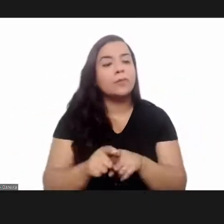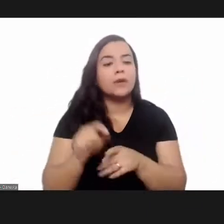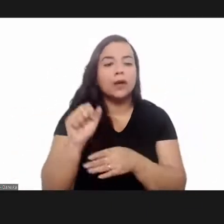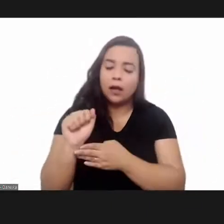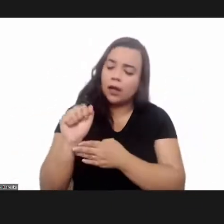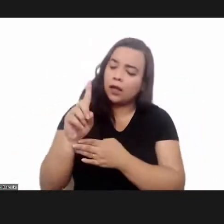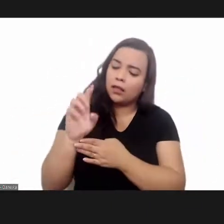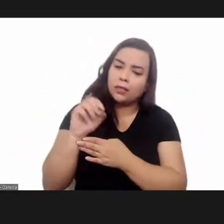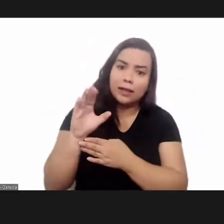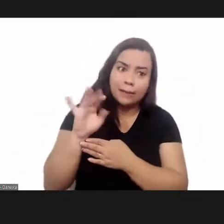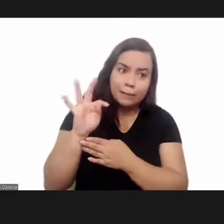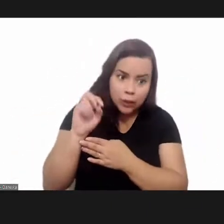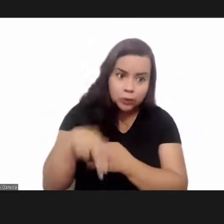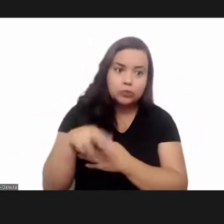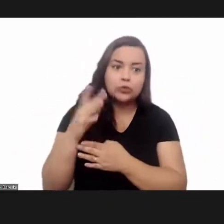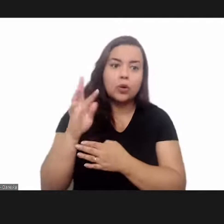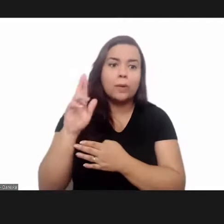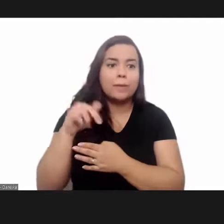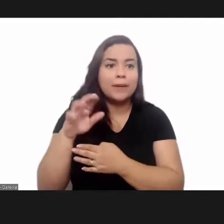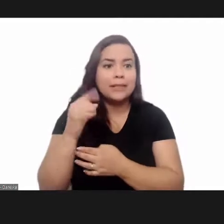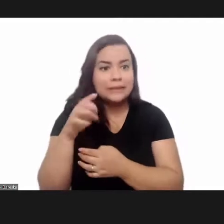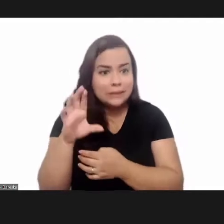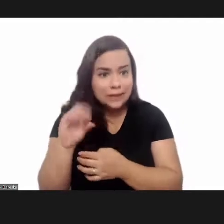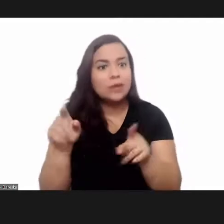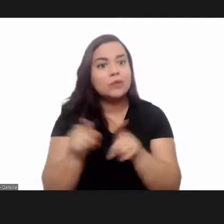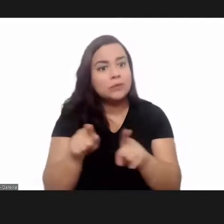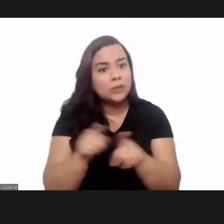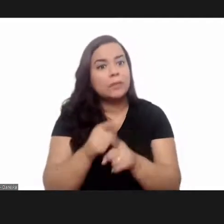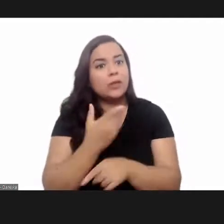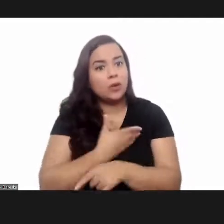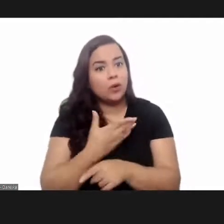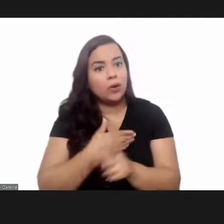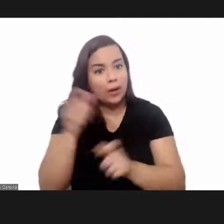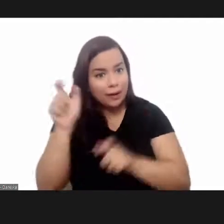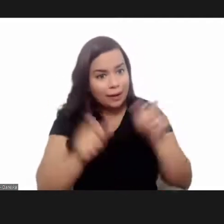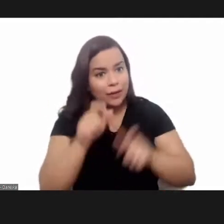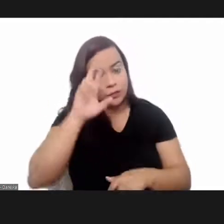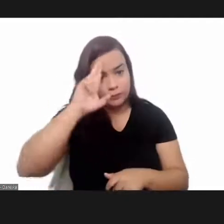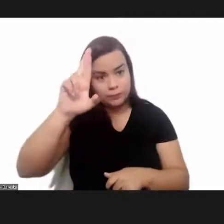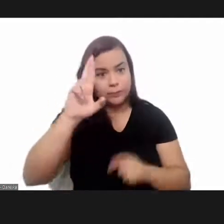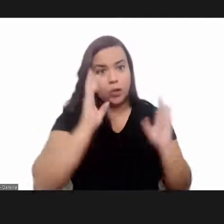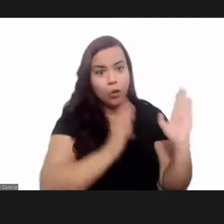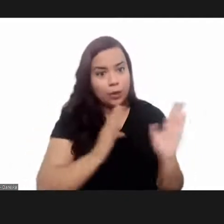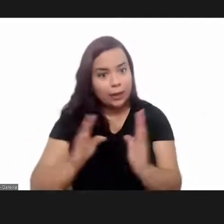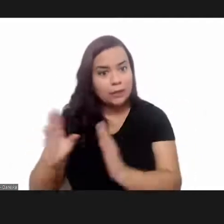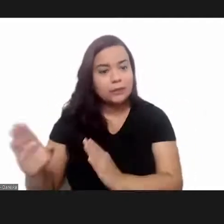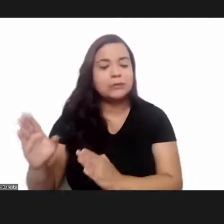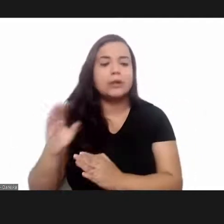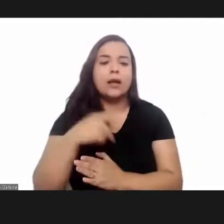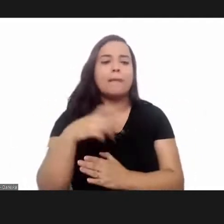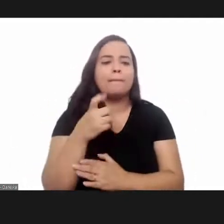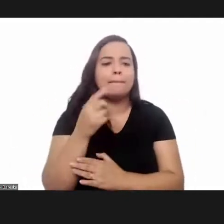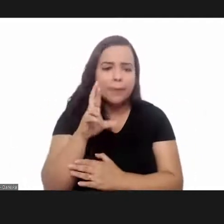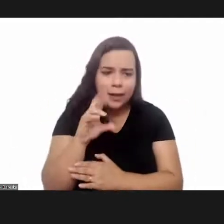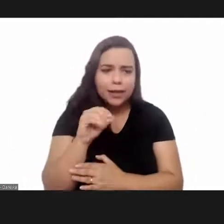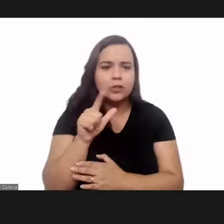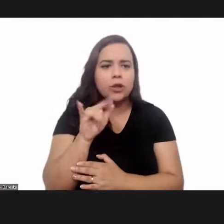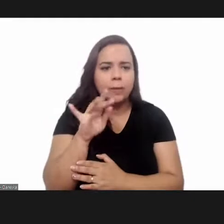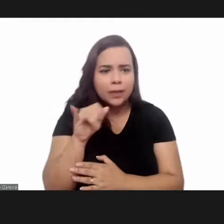to adenilton brandon director of memorias the colleagues who organize pedro al-bajar